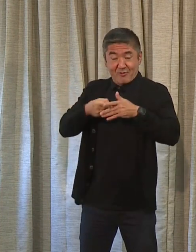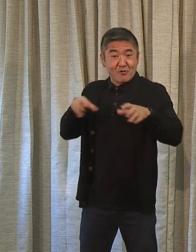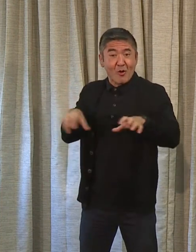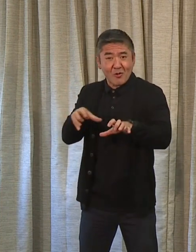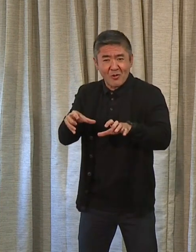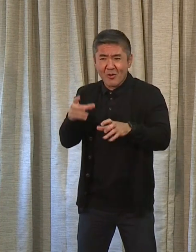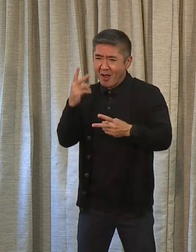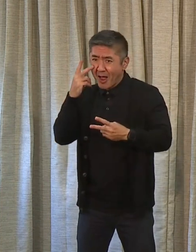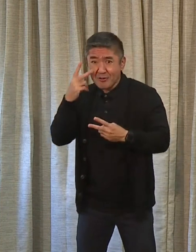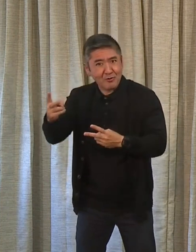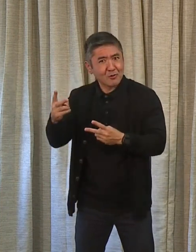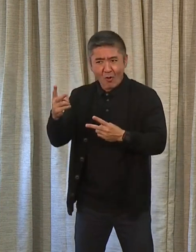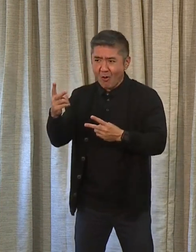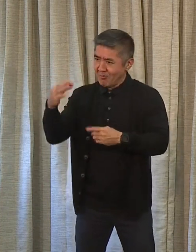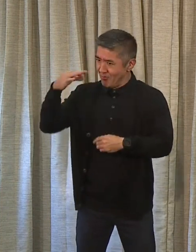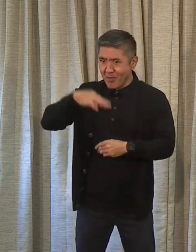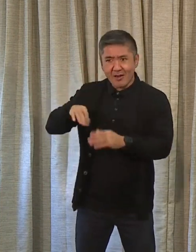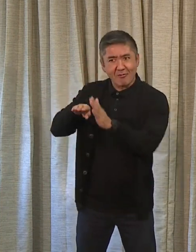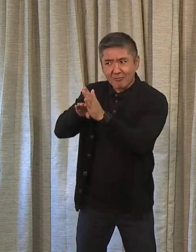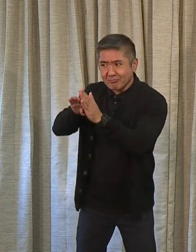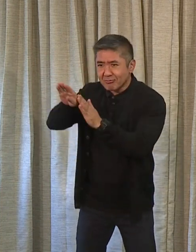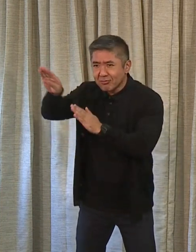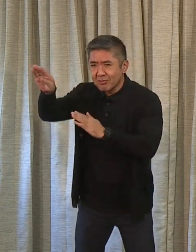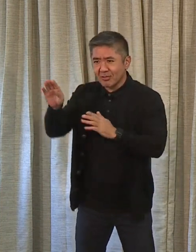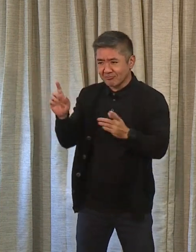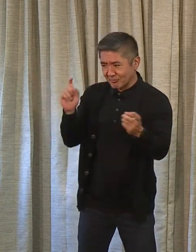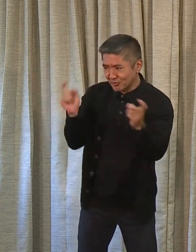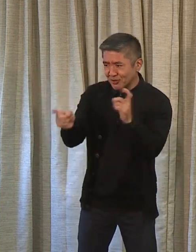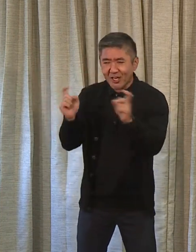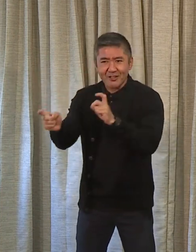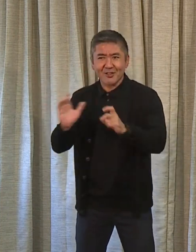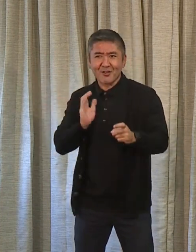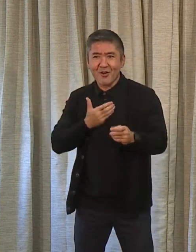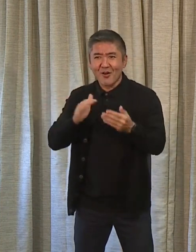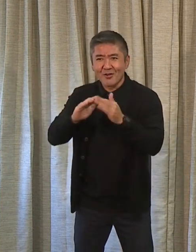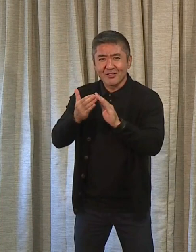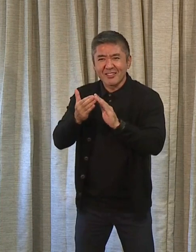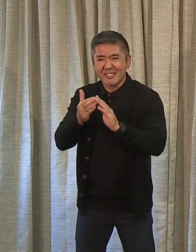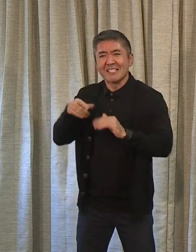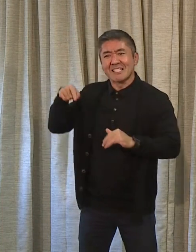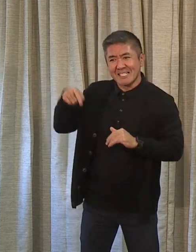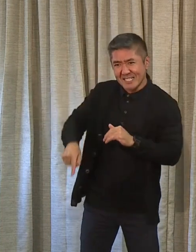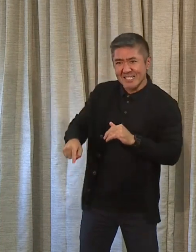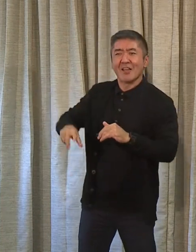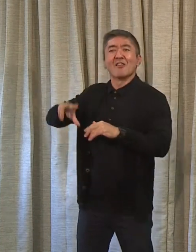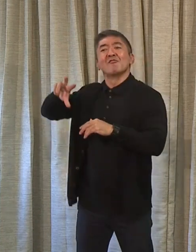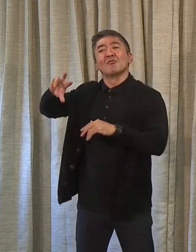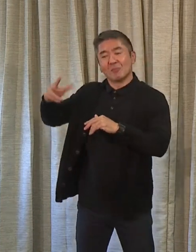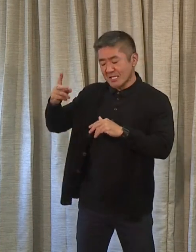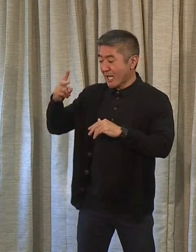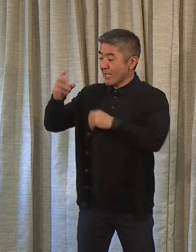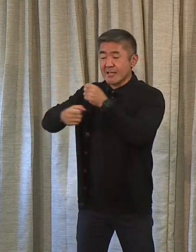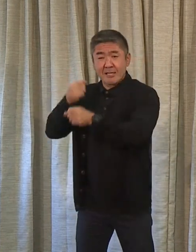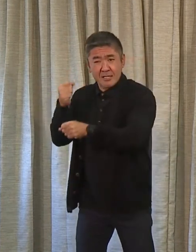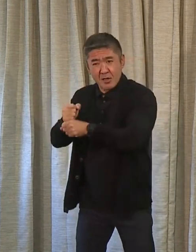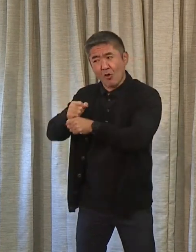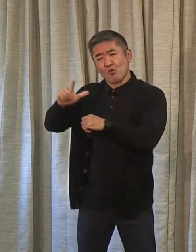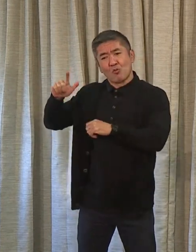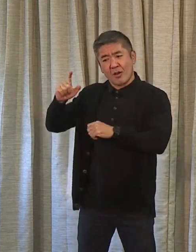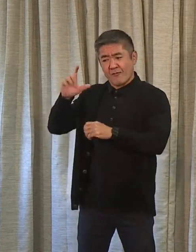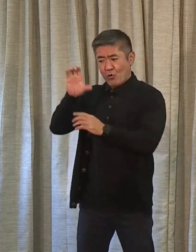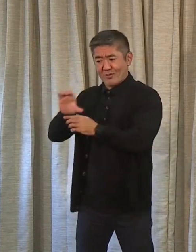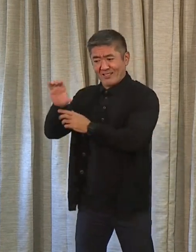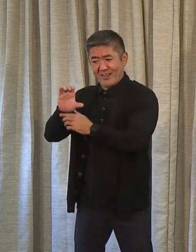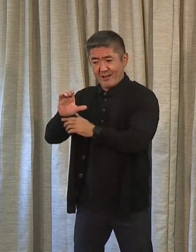already seen full effect, of modernizing our city. We are in the second year of the third decade of the 21st century, and much of how we